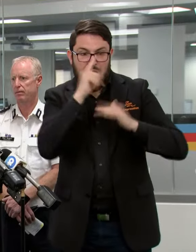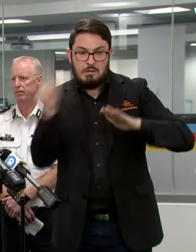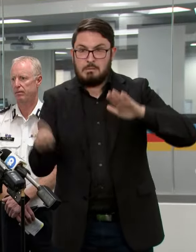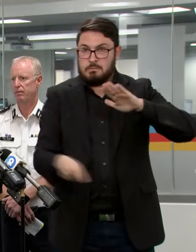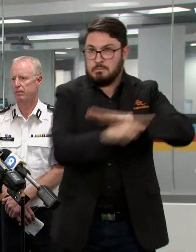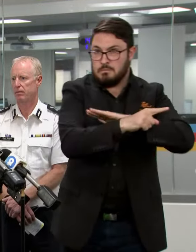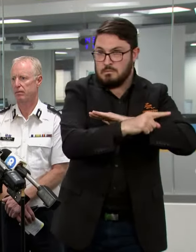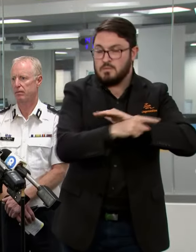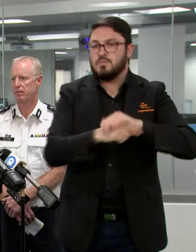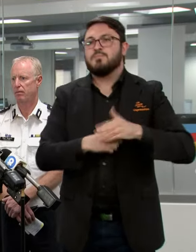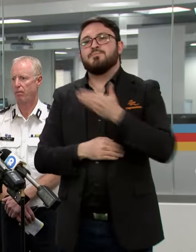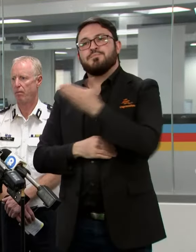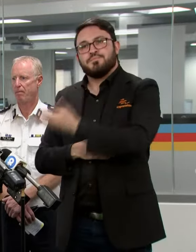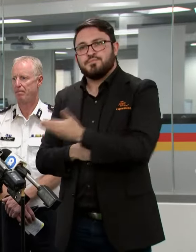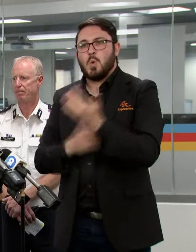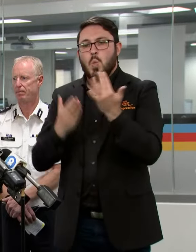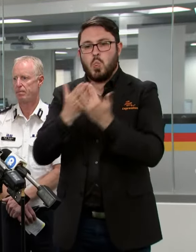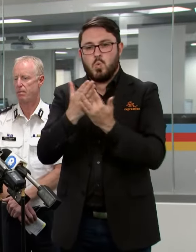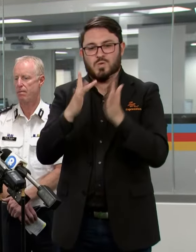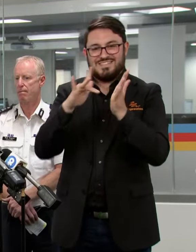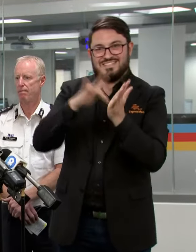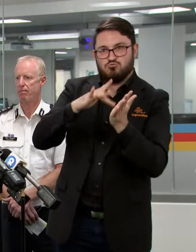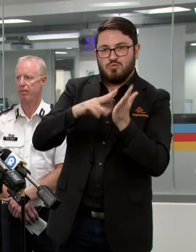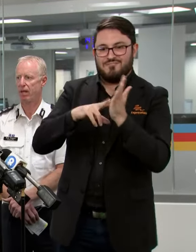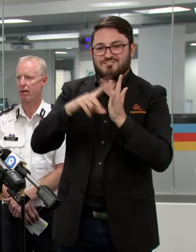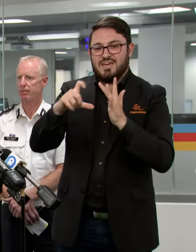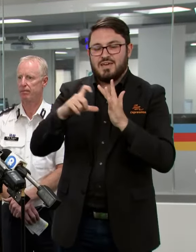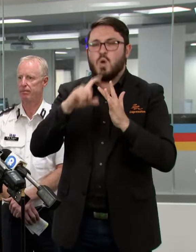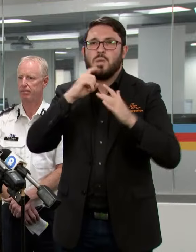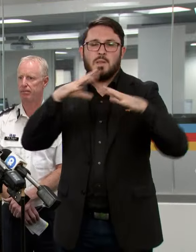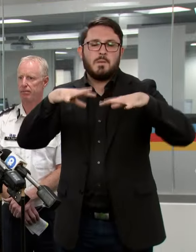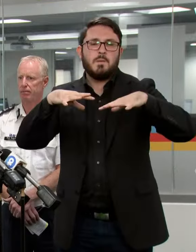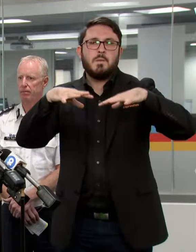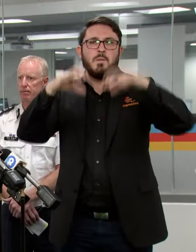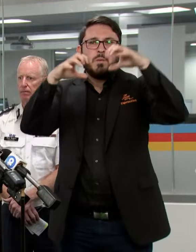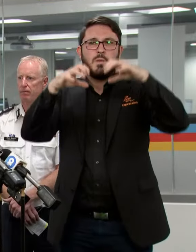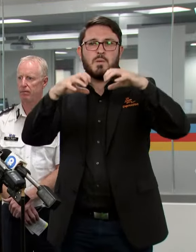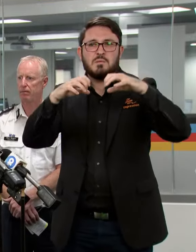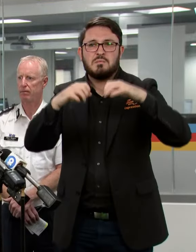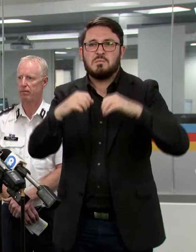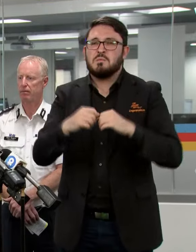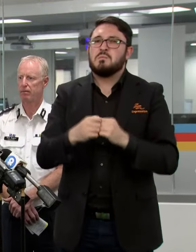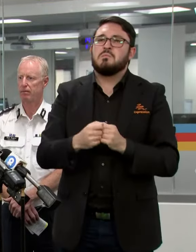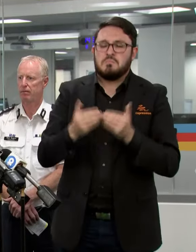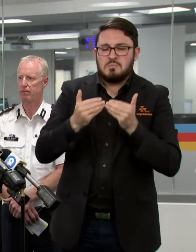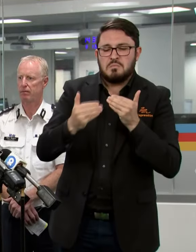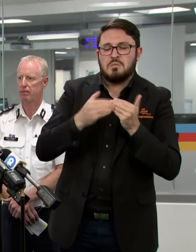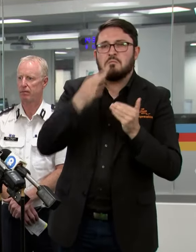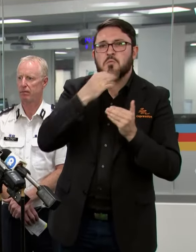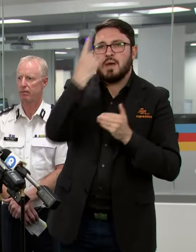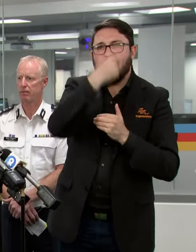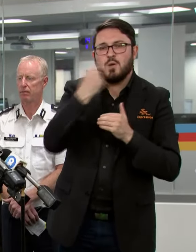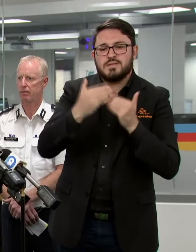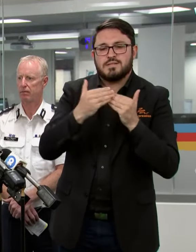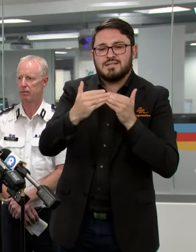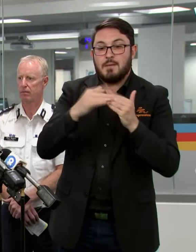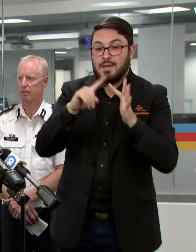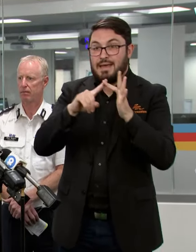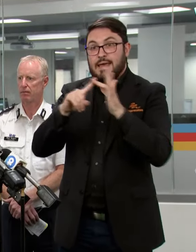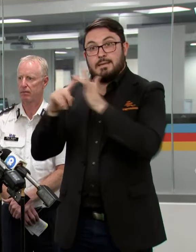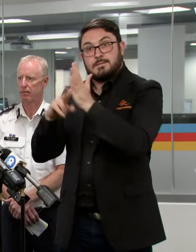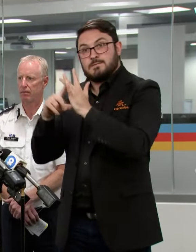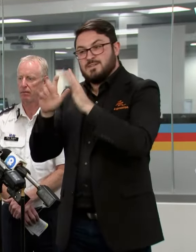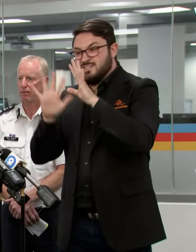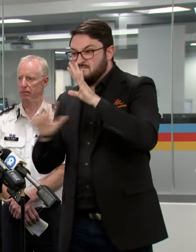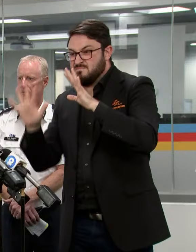Yeah so through central parts of the state we'll see that easing just in the next couple of hours but for eastern Victoria it won't be until